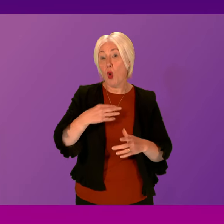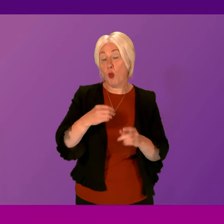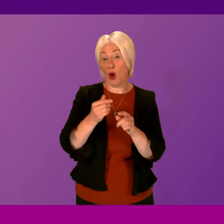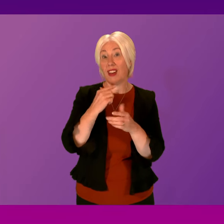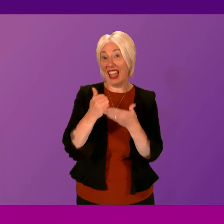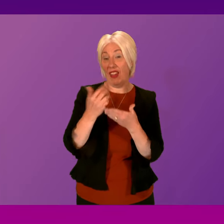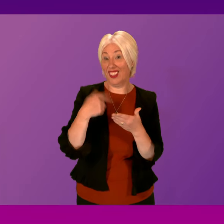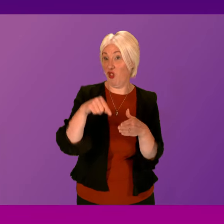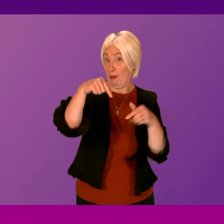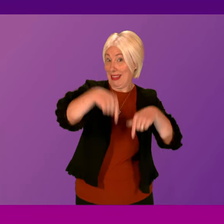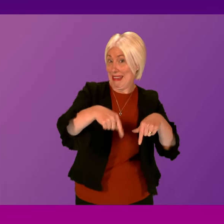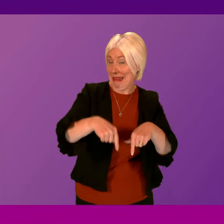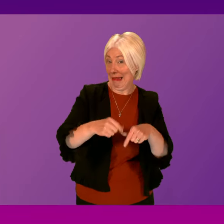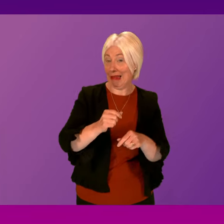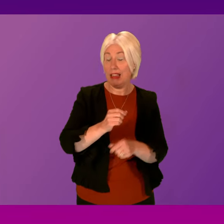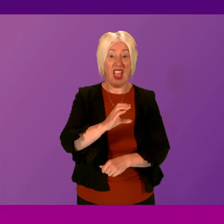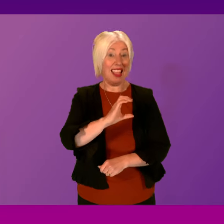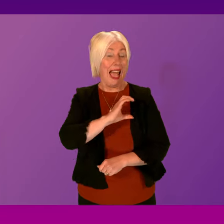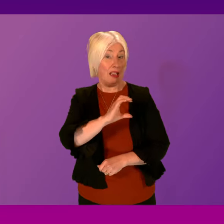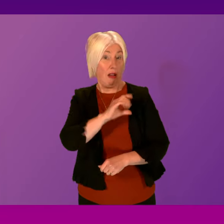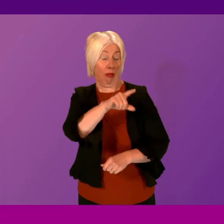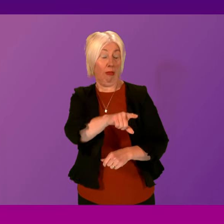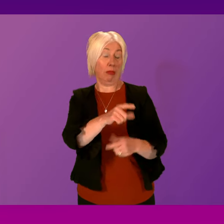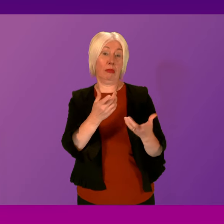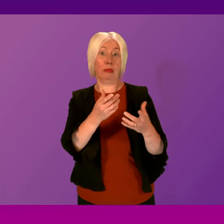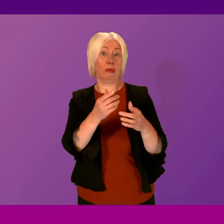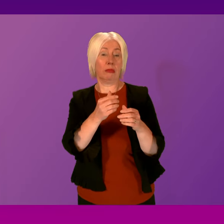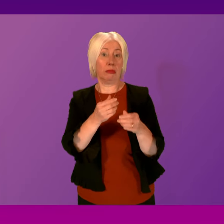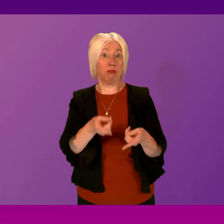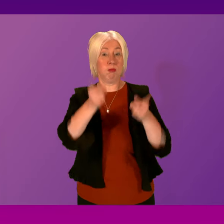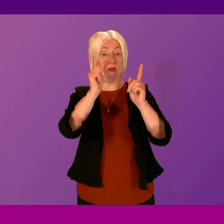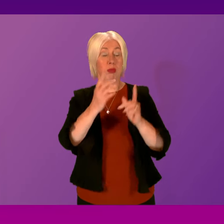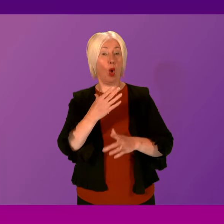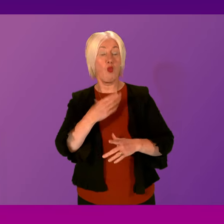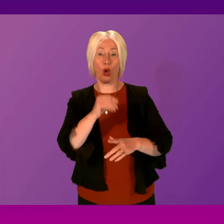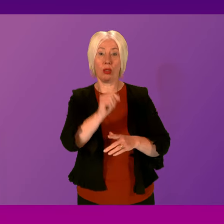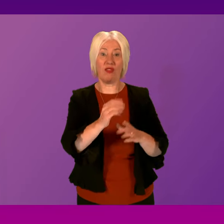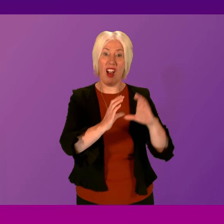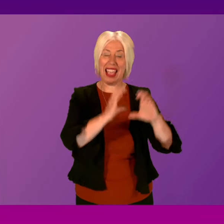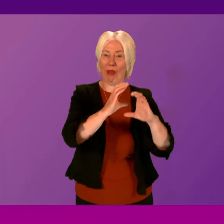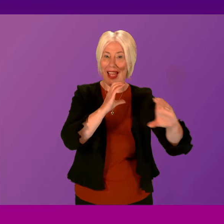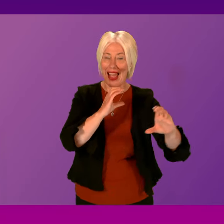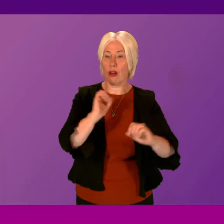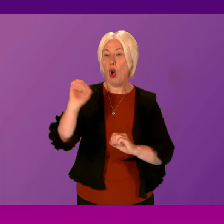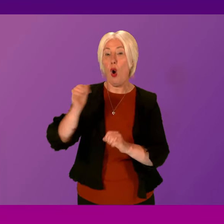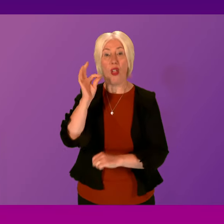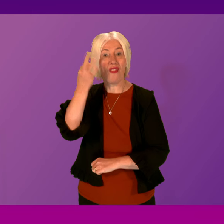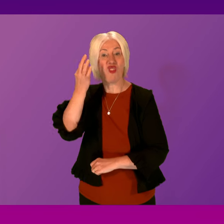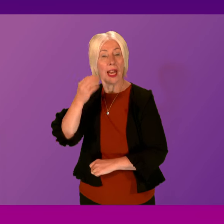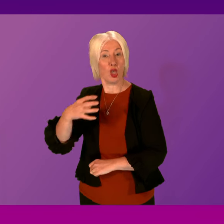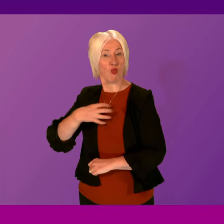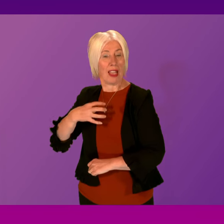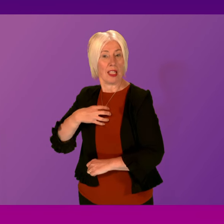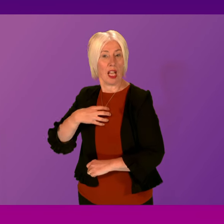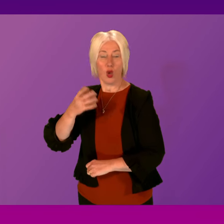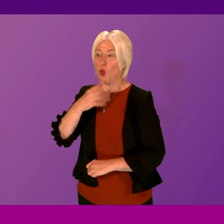Has Justin Trudeau been on the phone looking for a campervan? Maybe it's Emmanuel Macron calling the health secretary to hear how